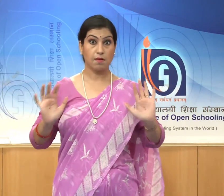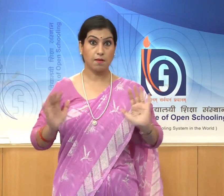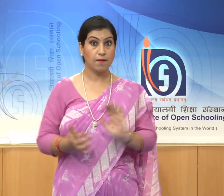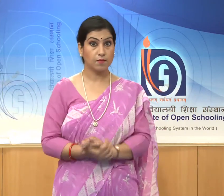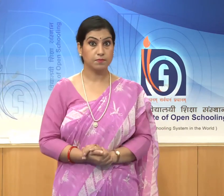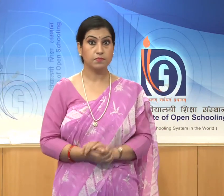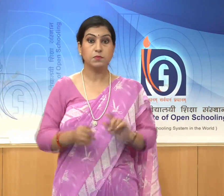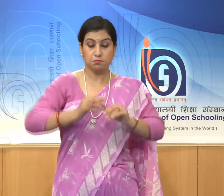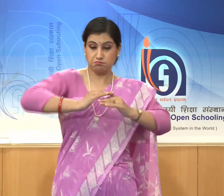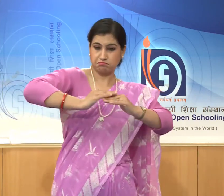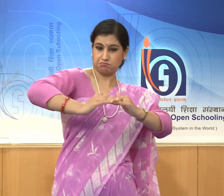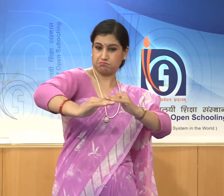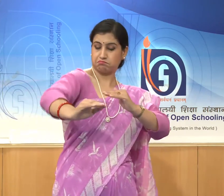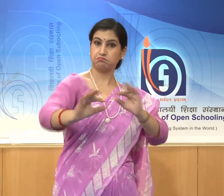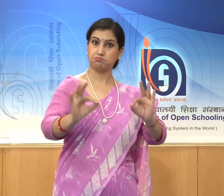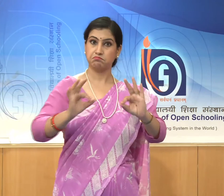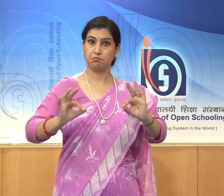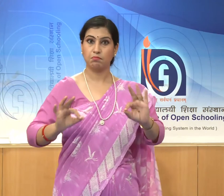spontaneous in representation.